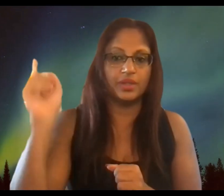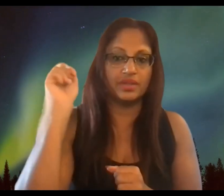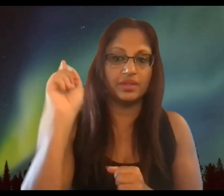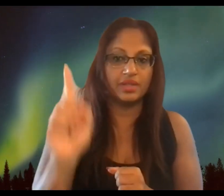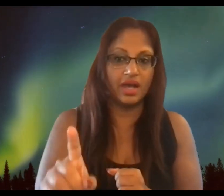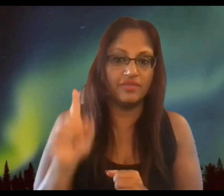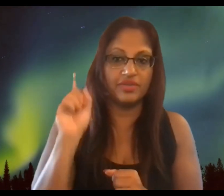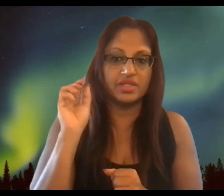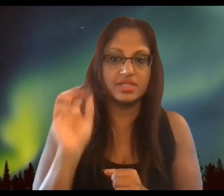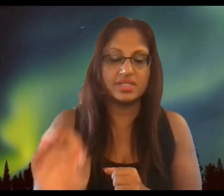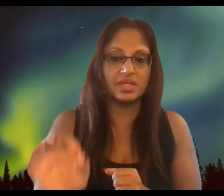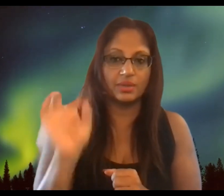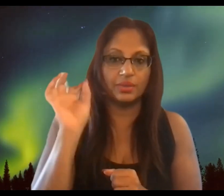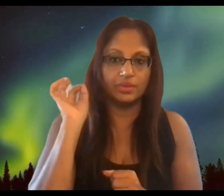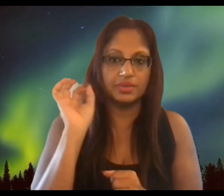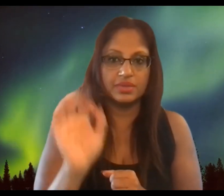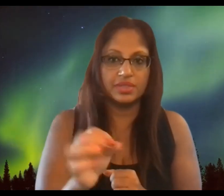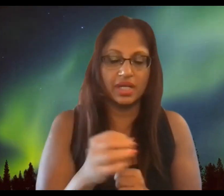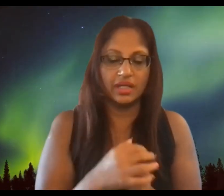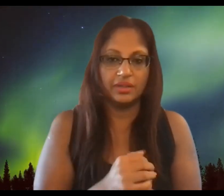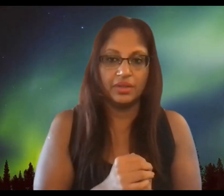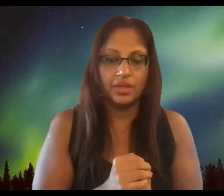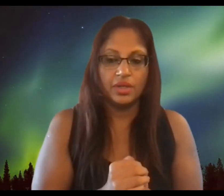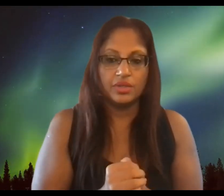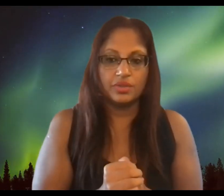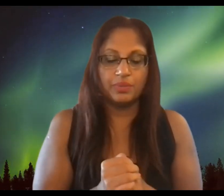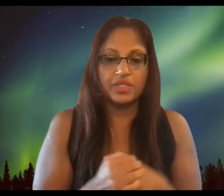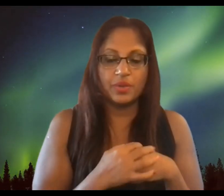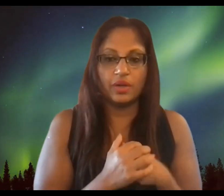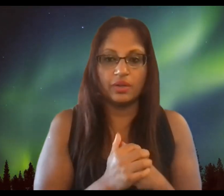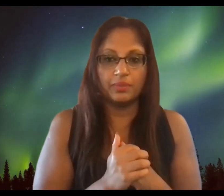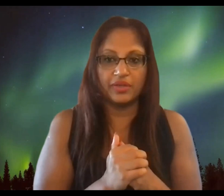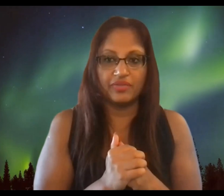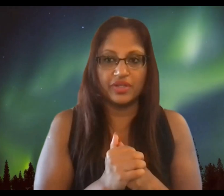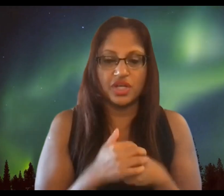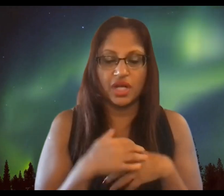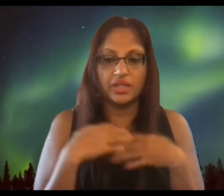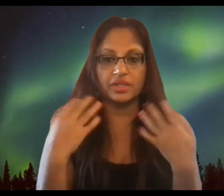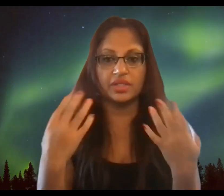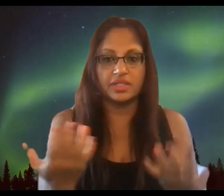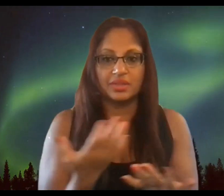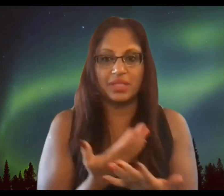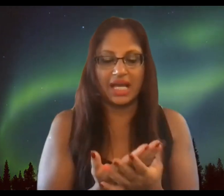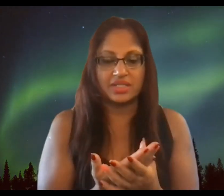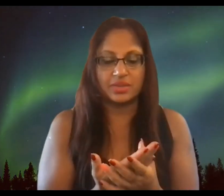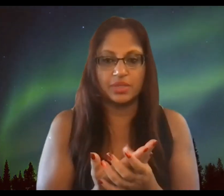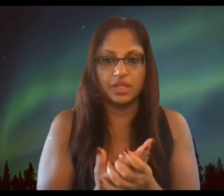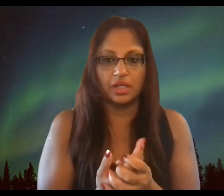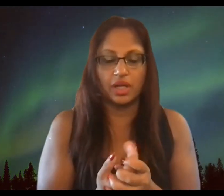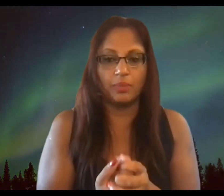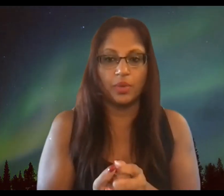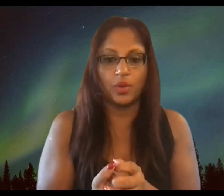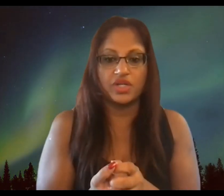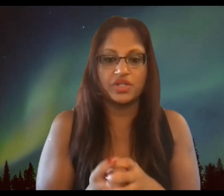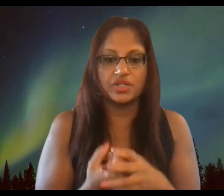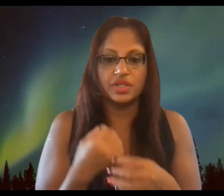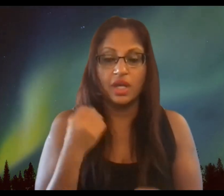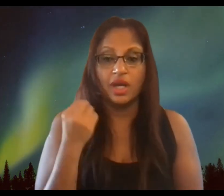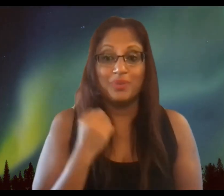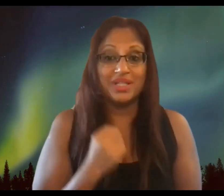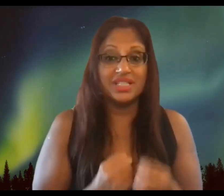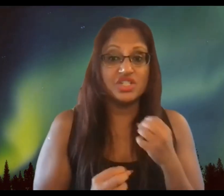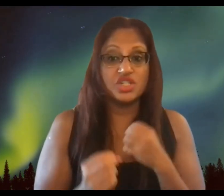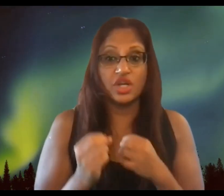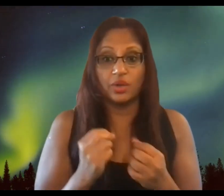deal with every single day so please welcome my friend jonathan he's going to be asking me a couple questions